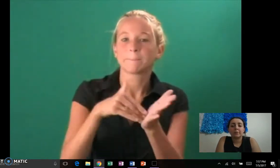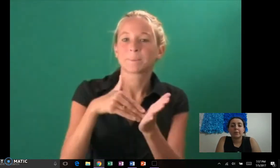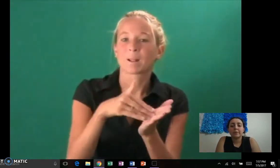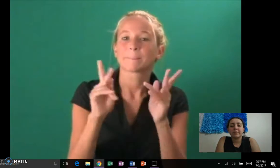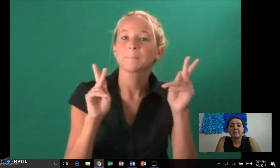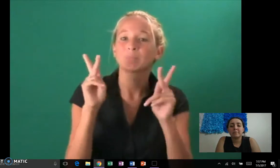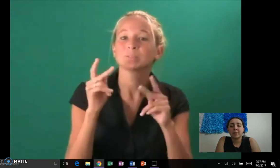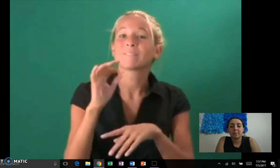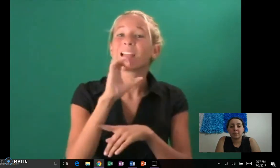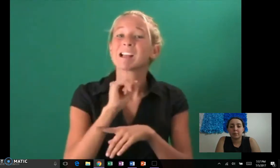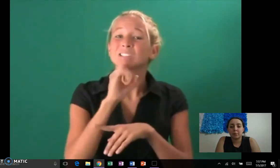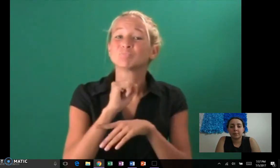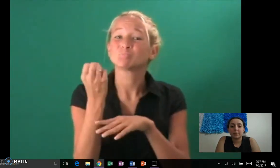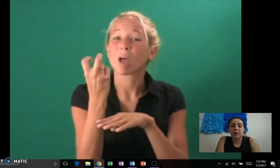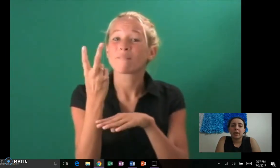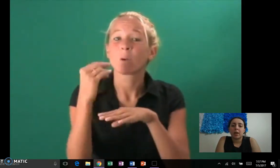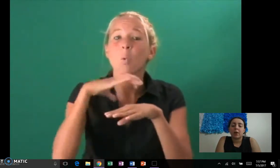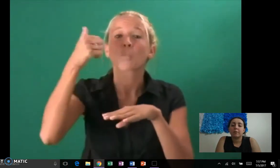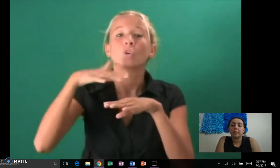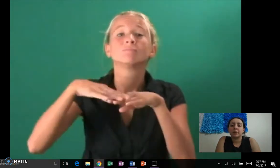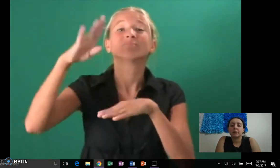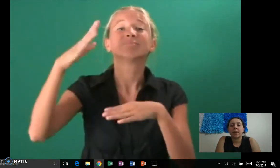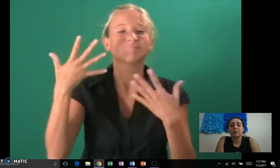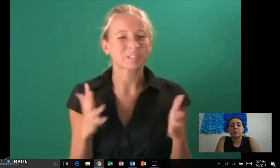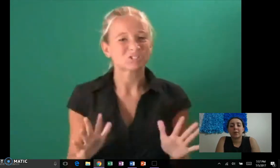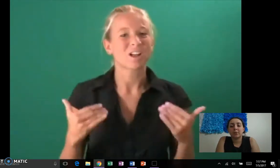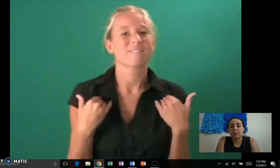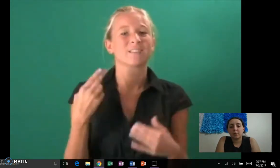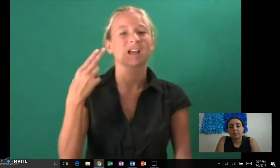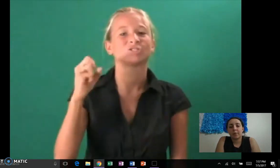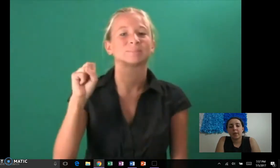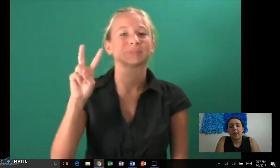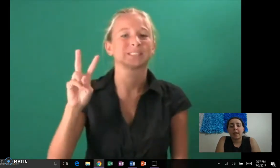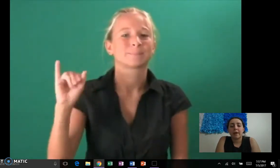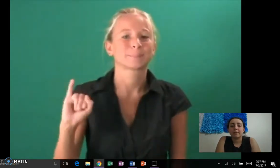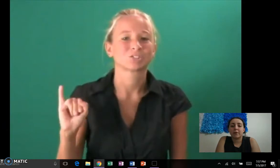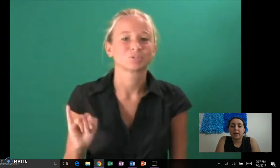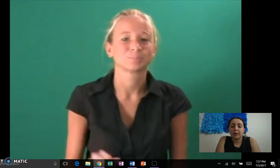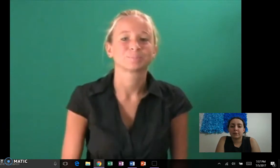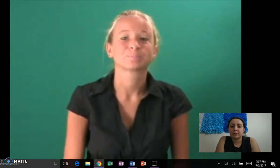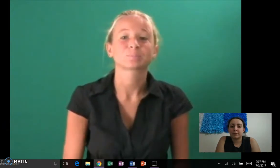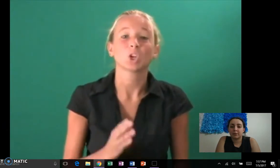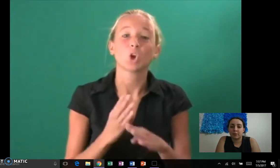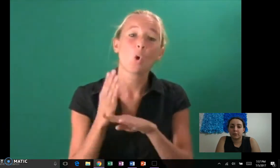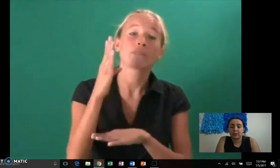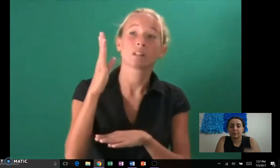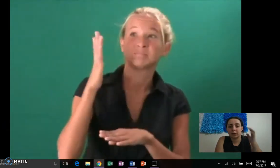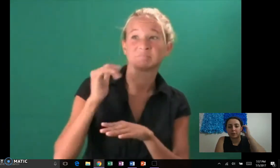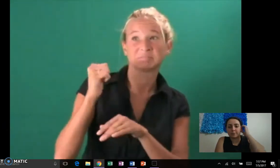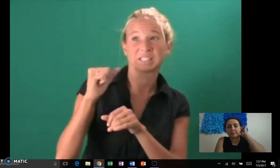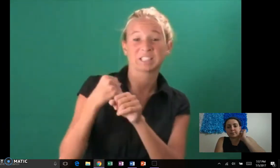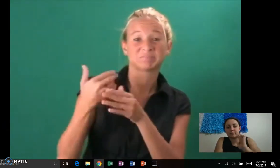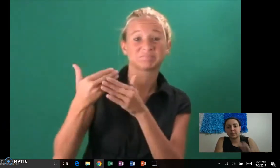Over 45 million people over age 22 have HSV2